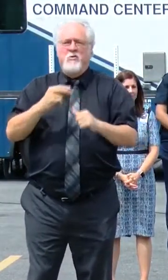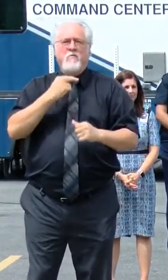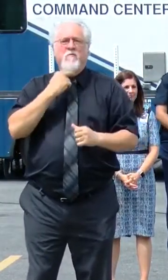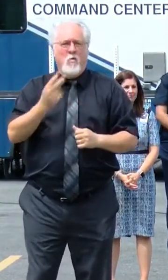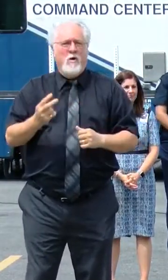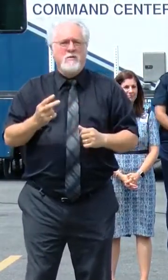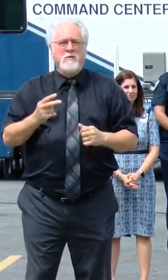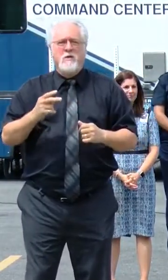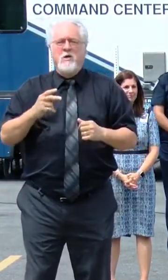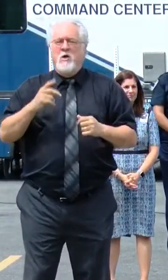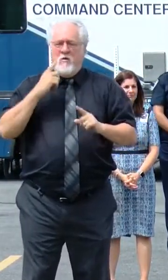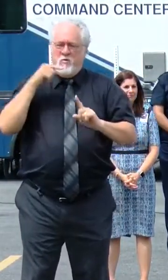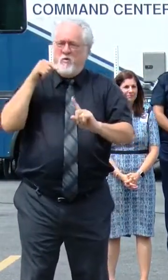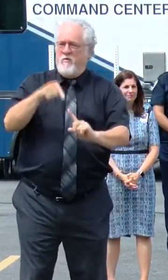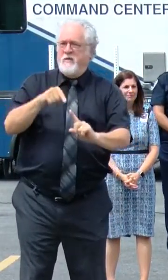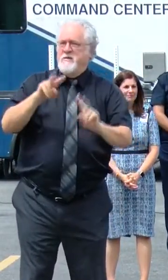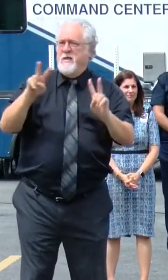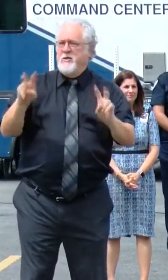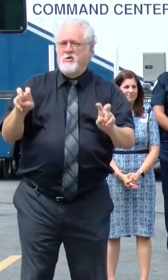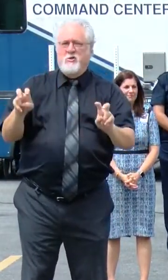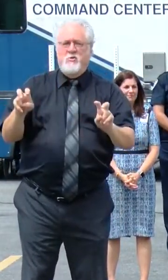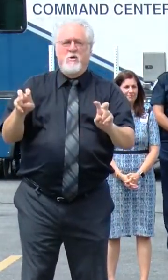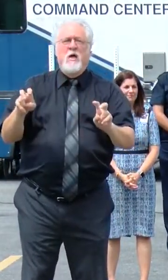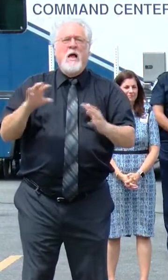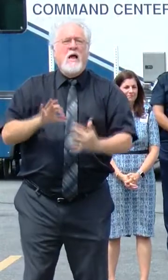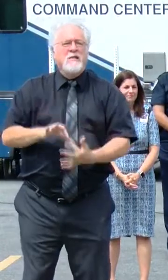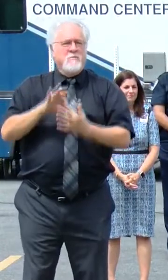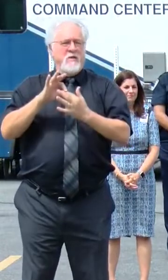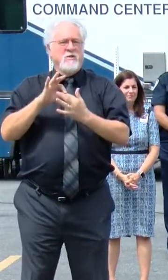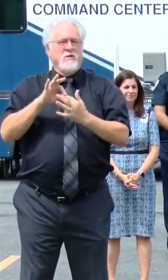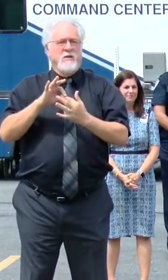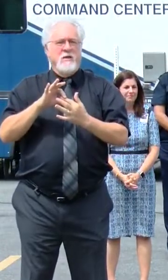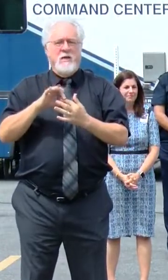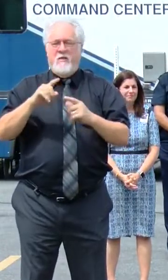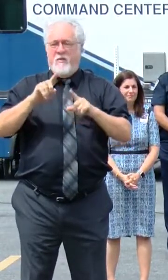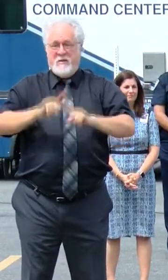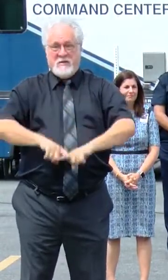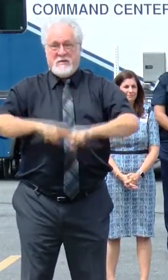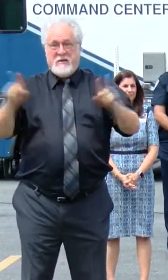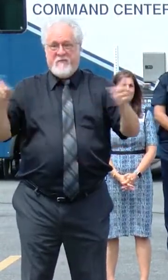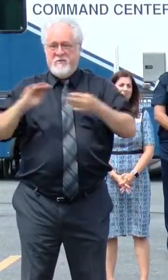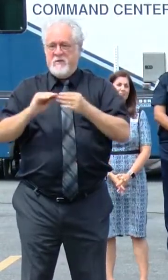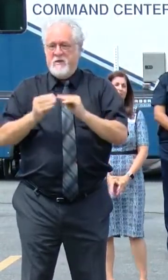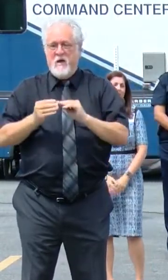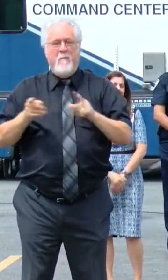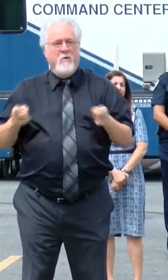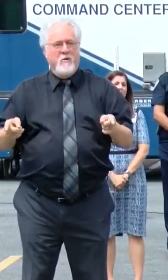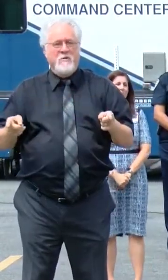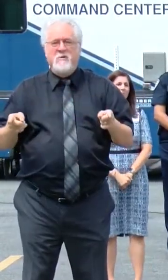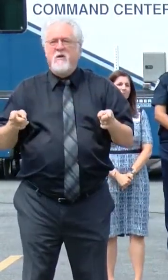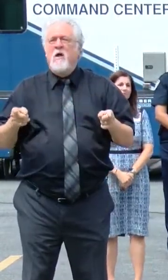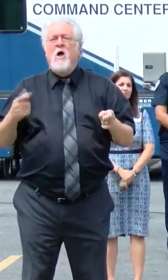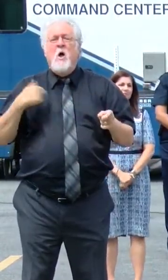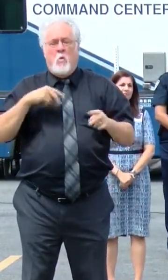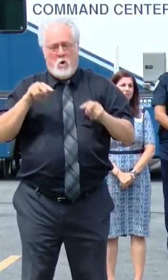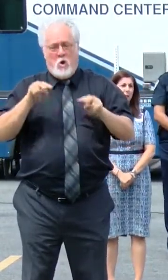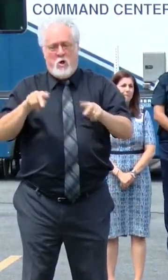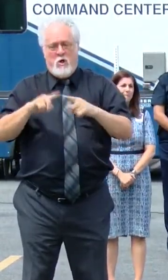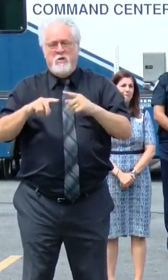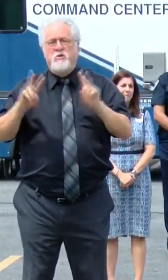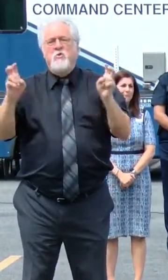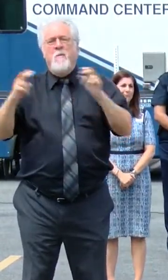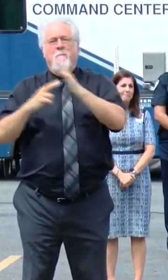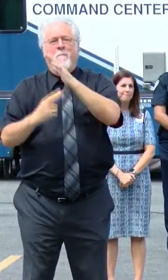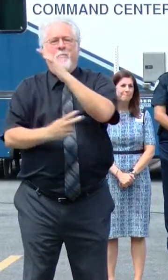to this issue, especially in light of the disparities that we are aware of. And again, we're looking to bridge